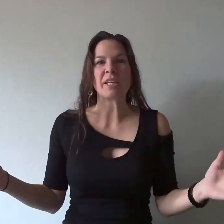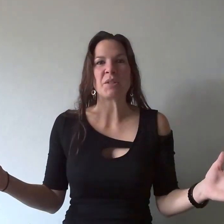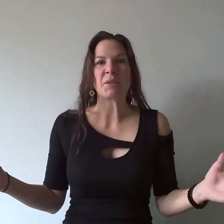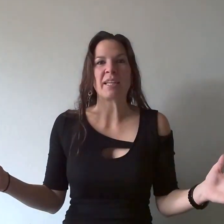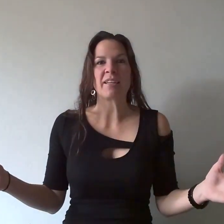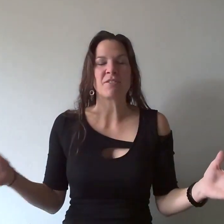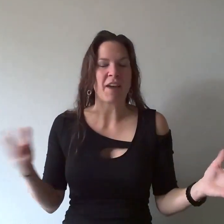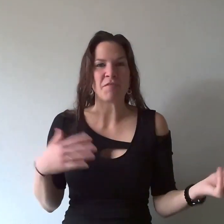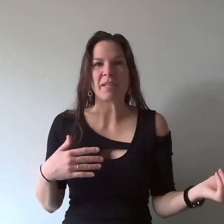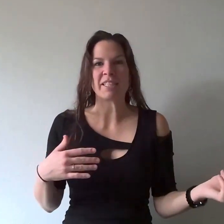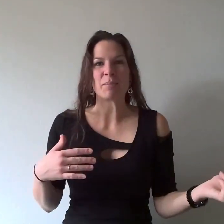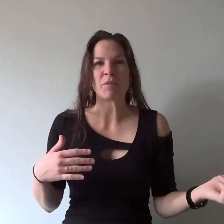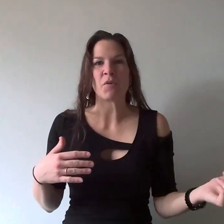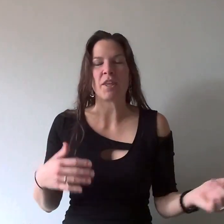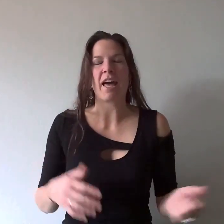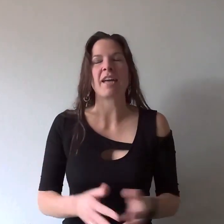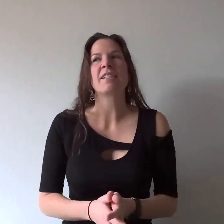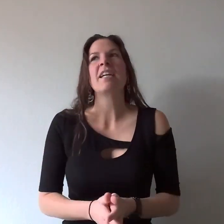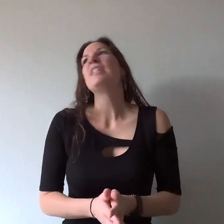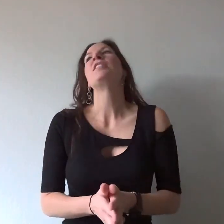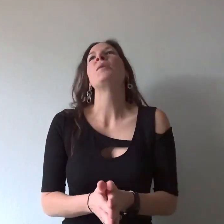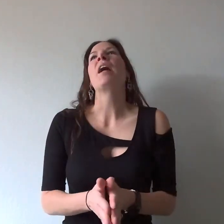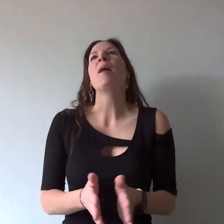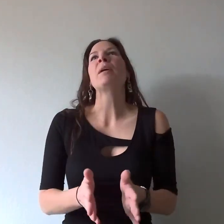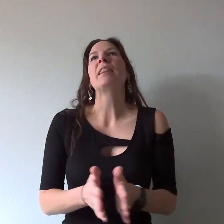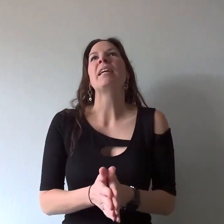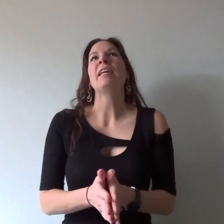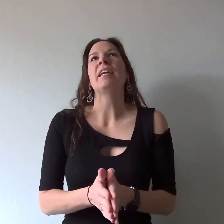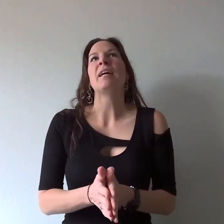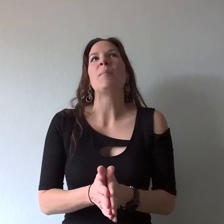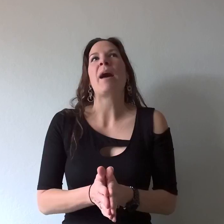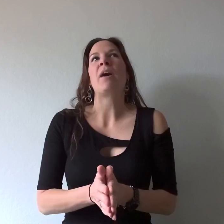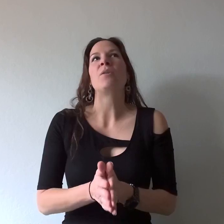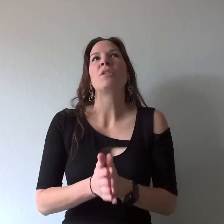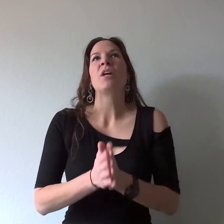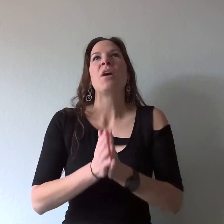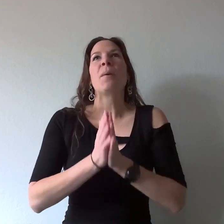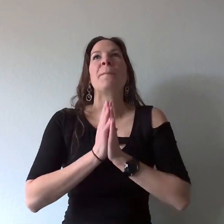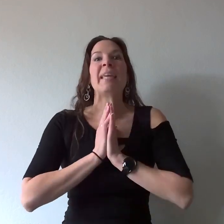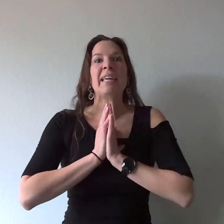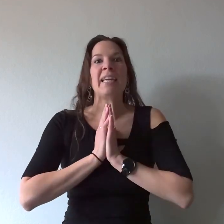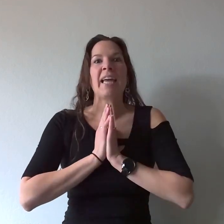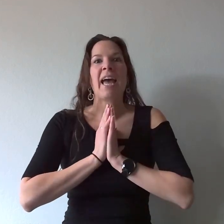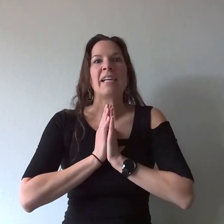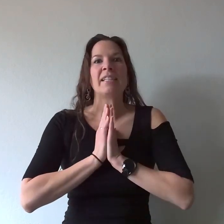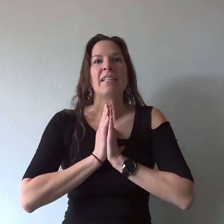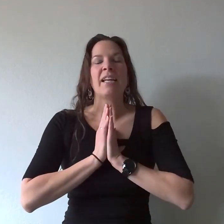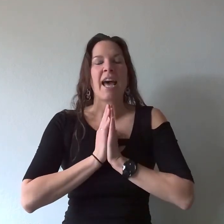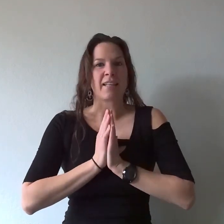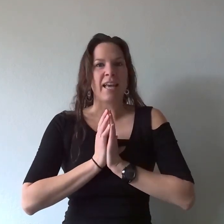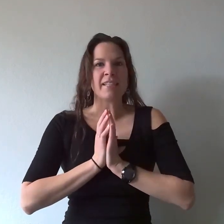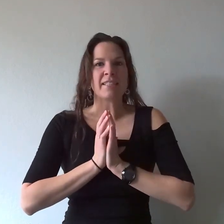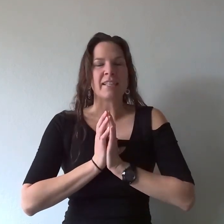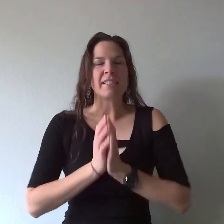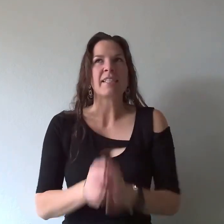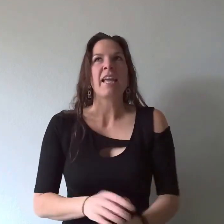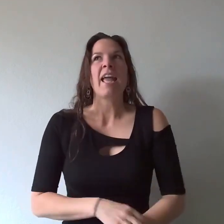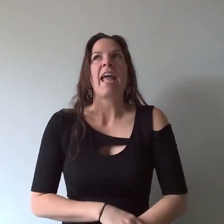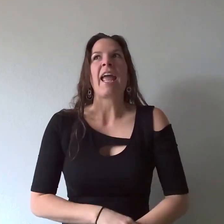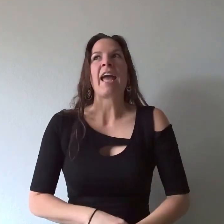doing five minutes before that. So it got me thinking about me as an adolescent and